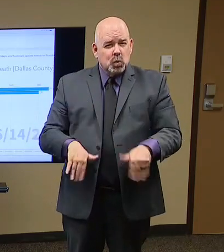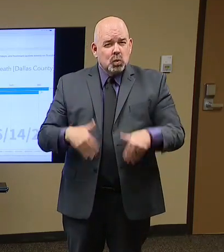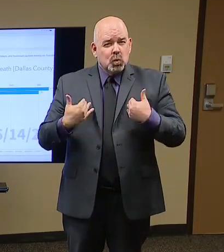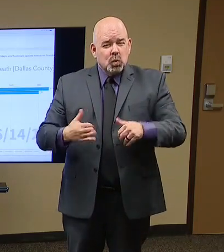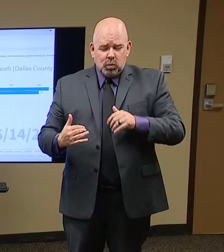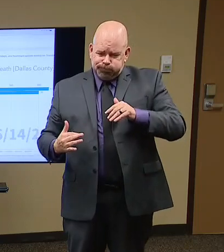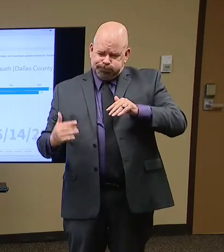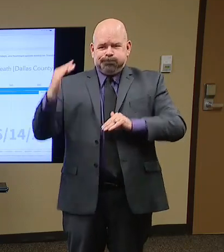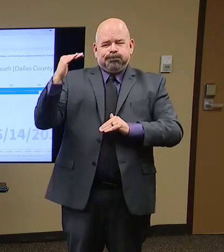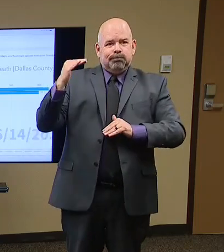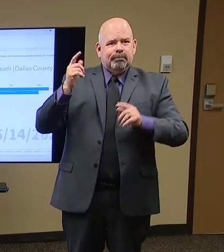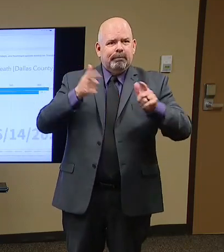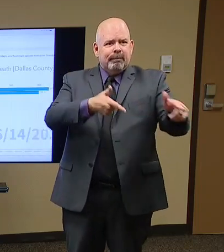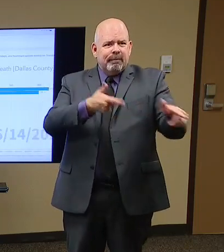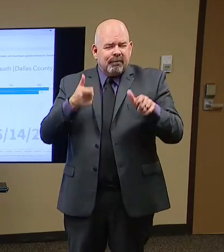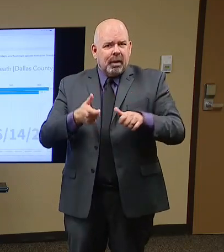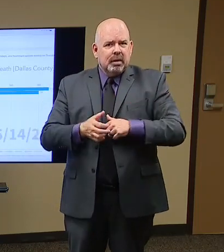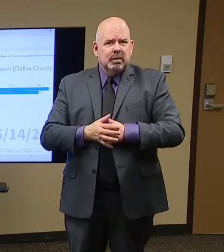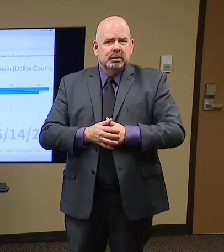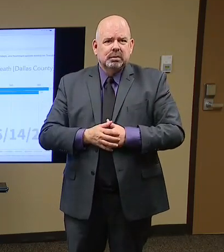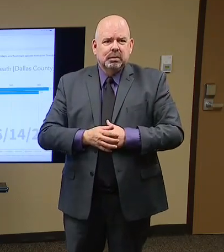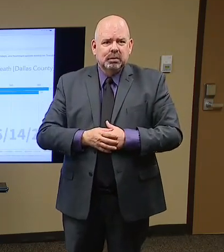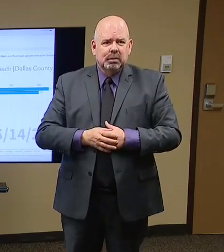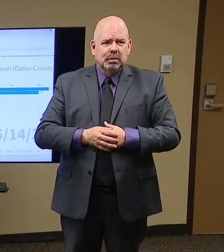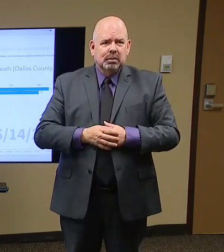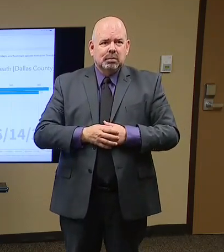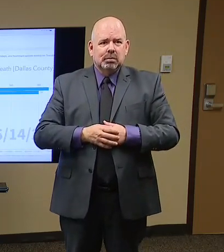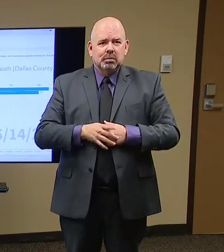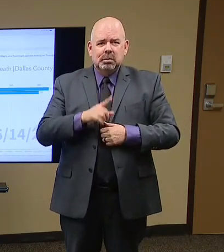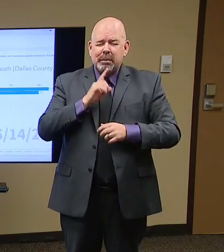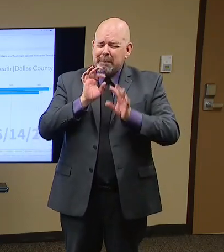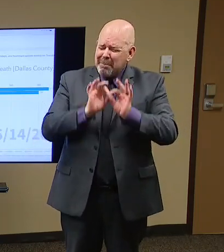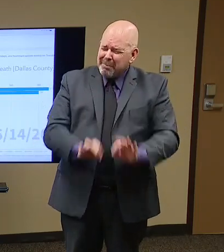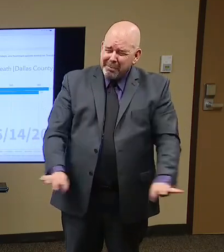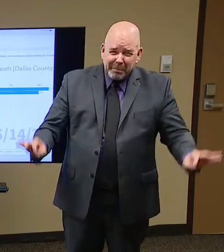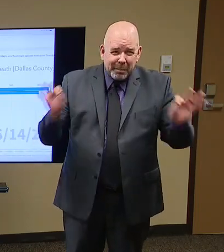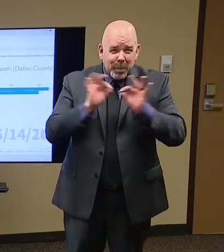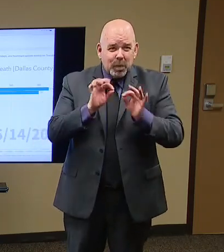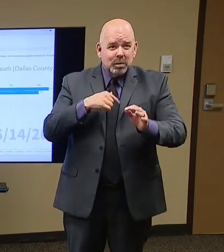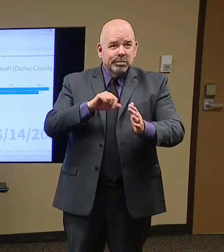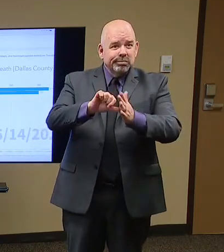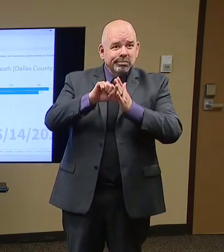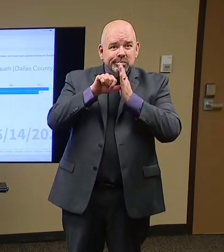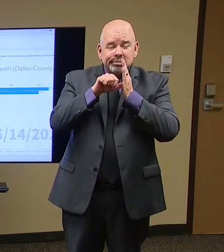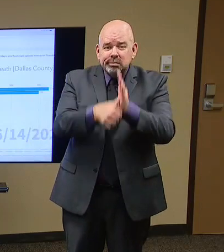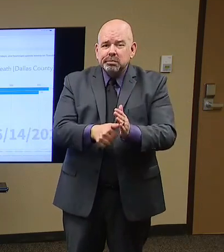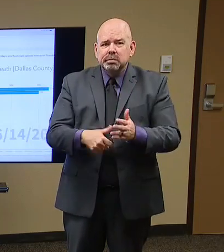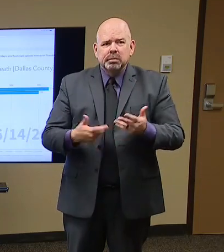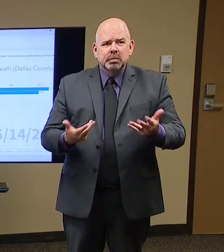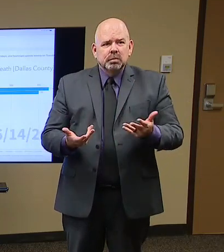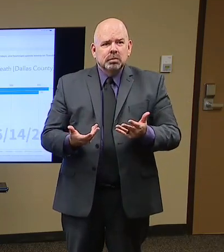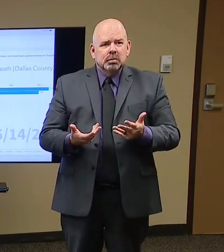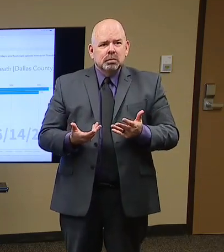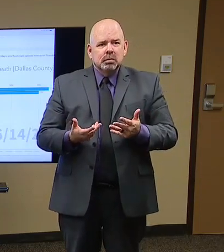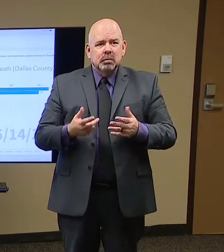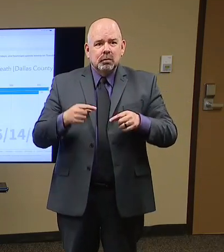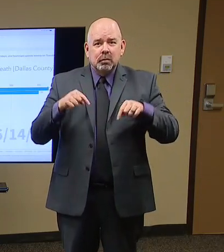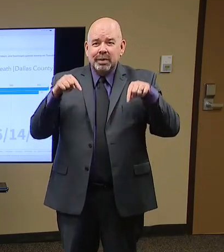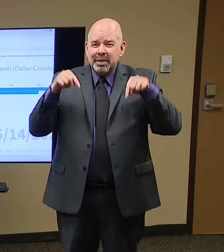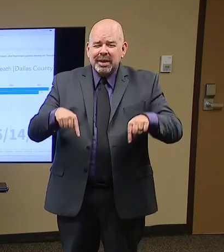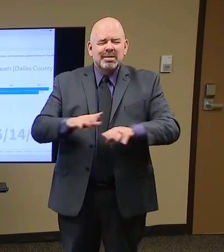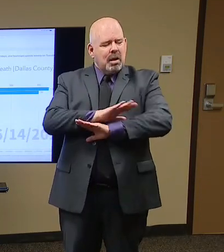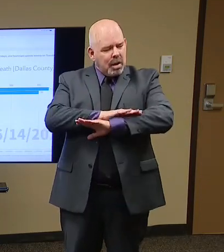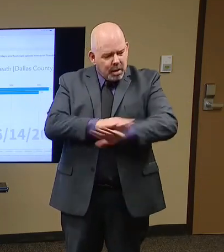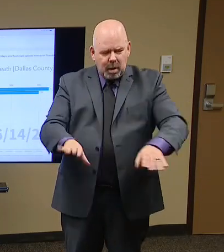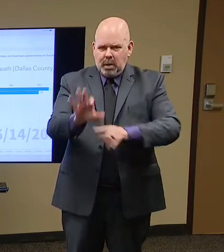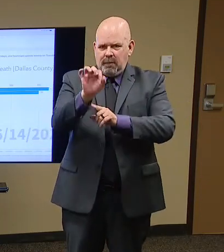it's something that it is so important for people to not take their eye off the ball on this, to be vigilant. And as